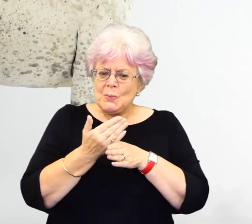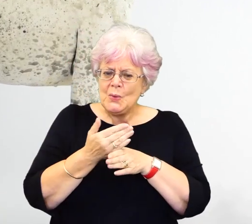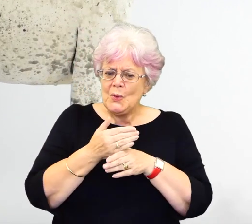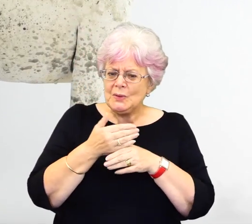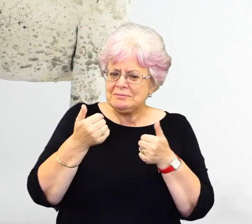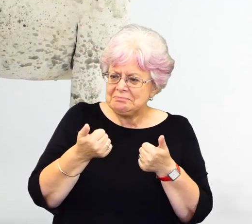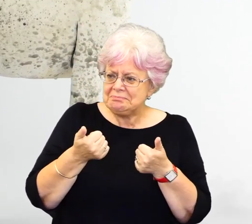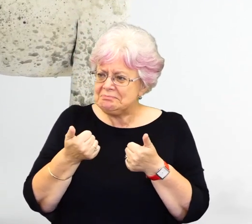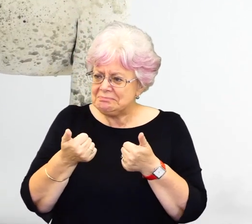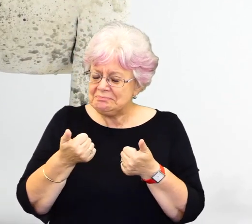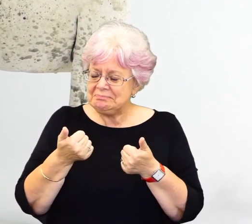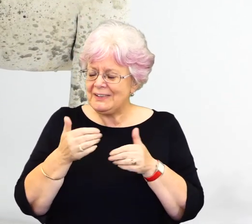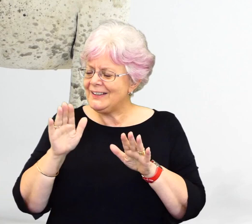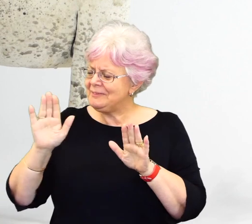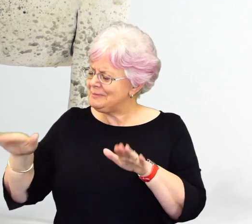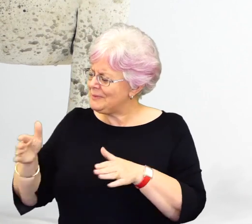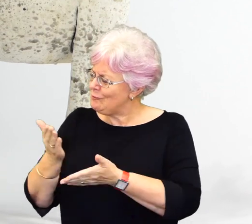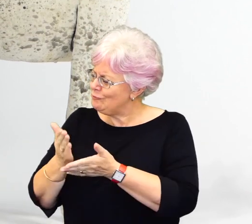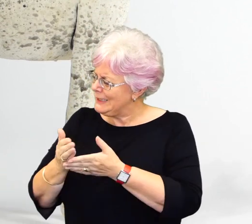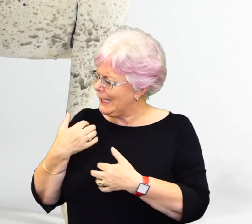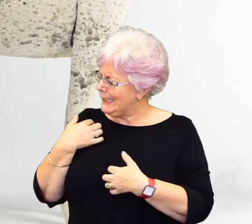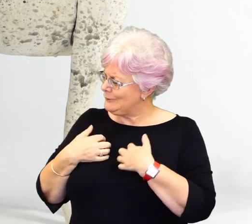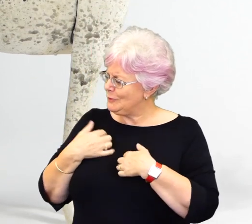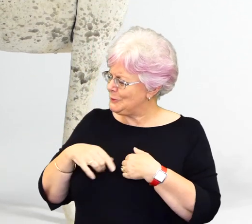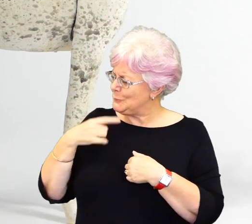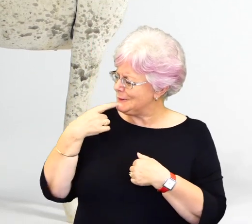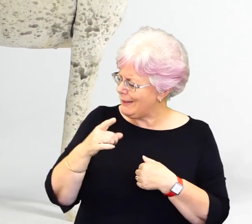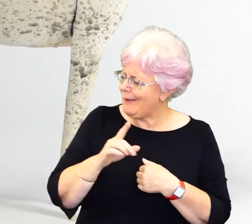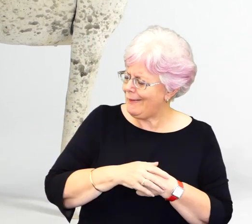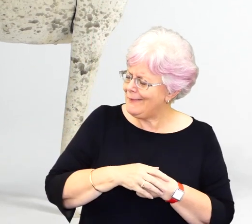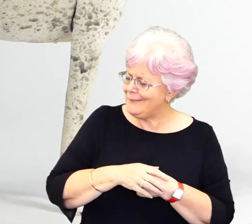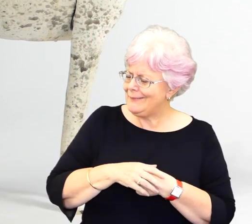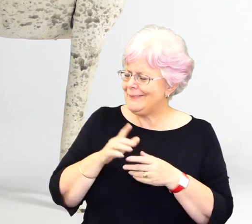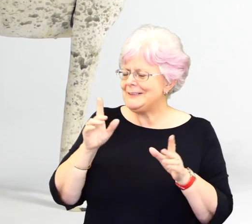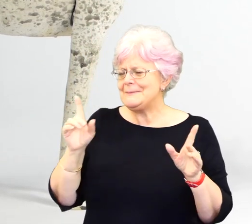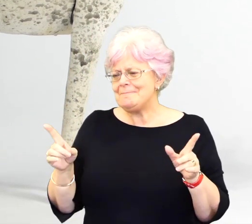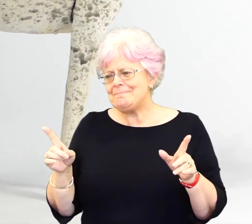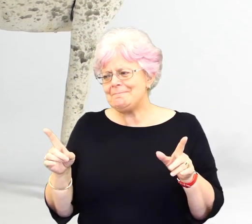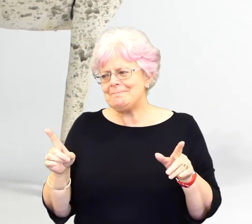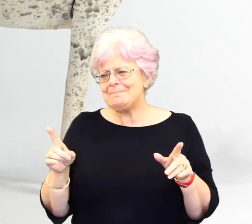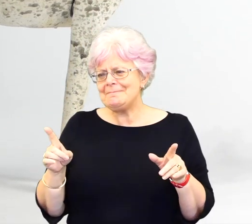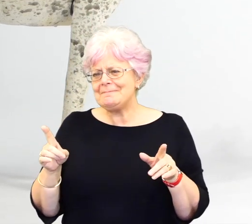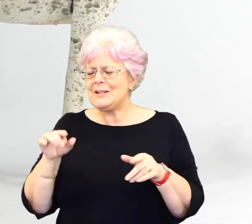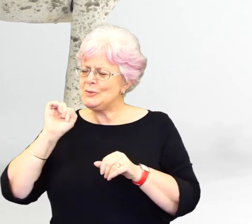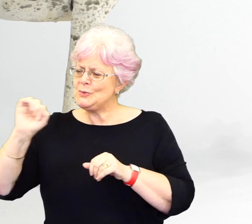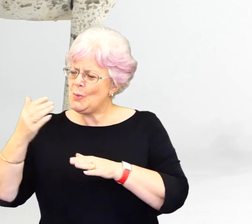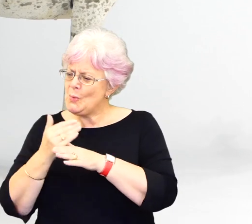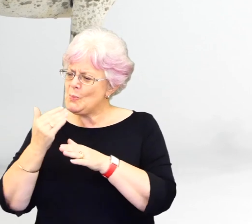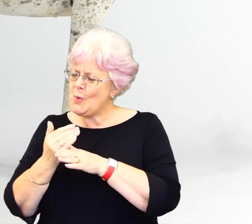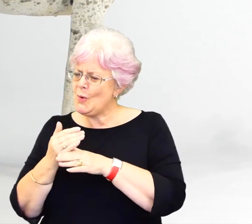gosh, hope it has worked. It's really interesting you say that, because looking at your work, obviously it's so, it's, well, it's become so